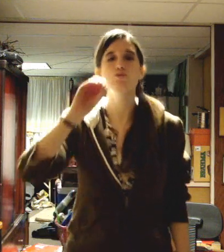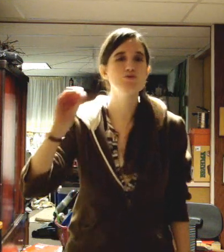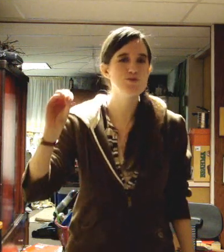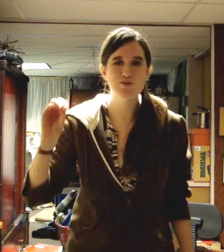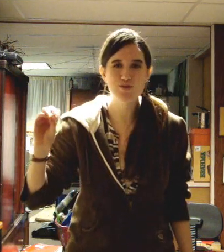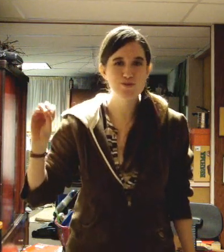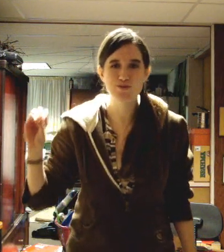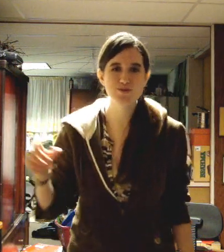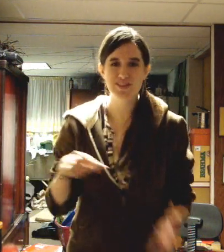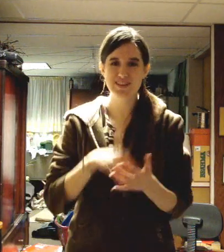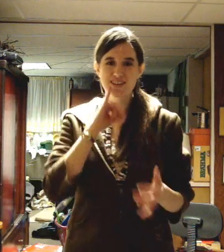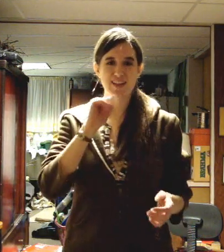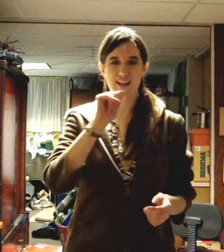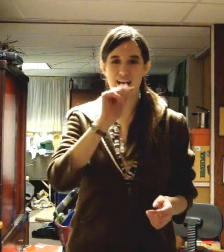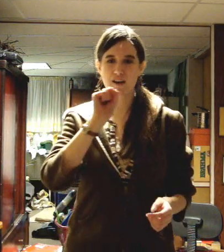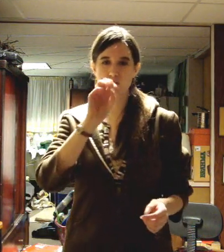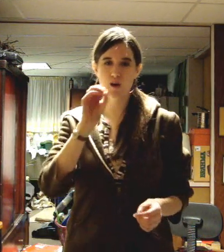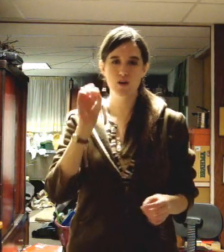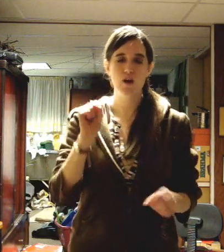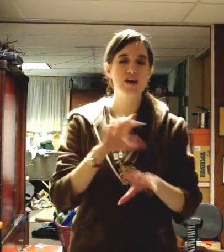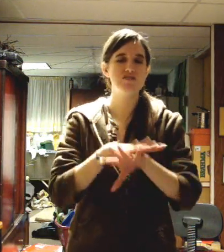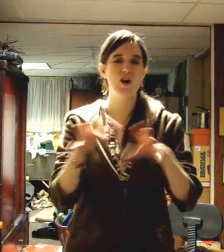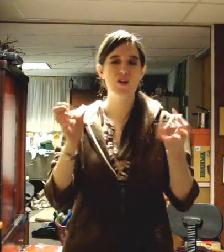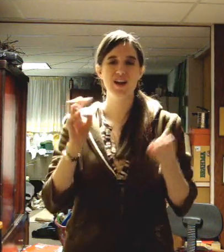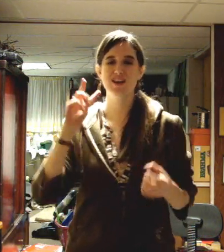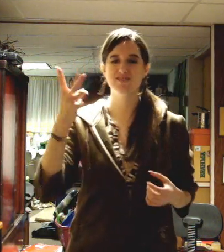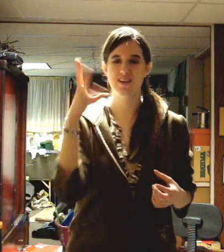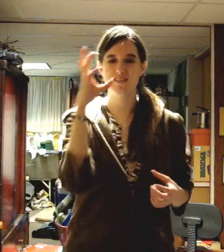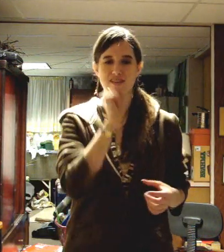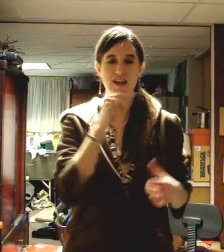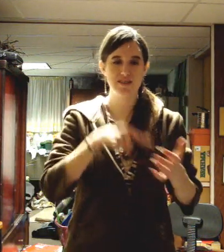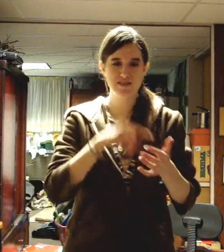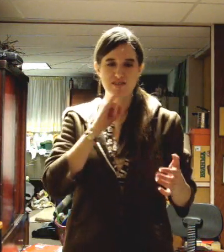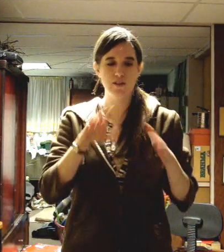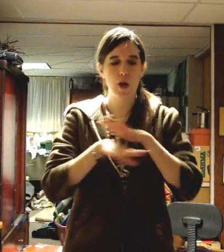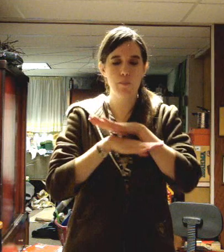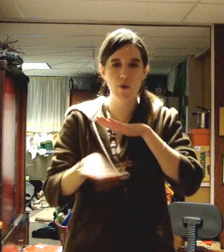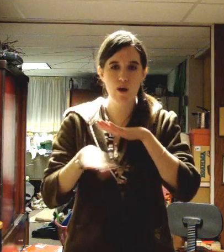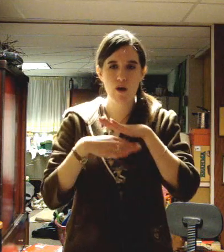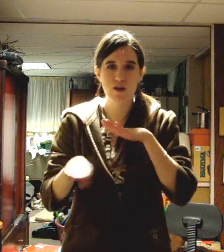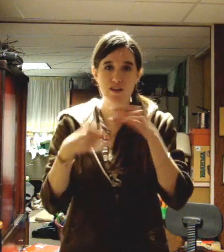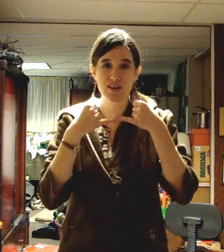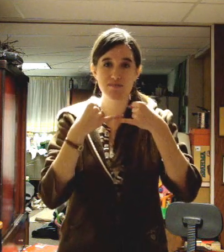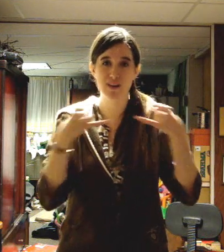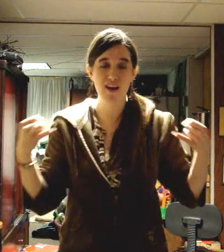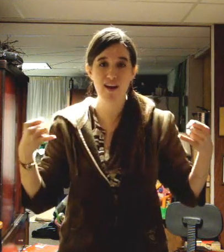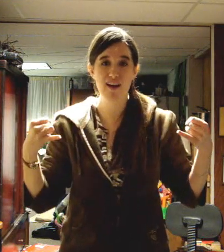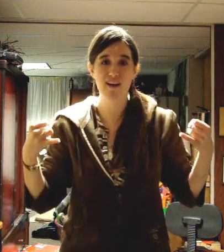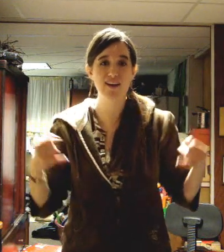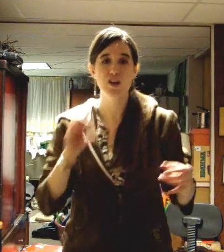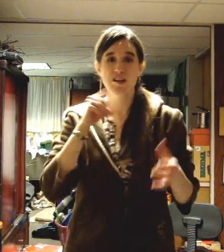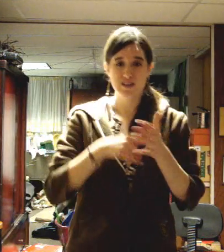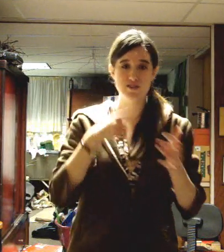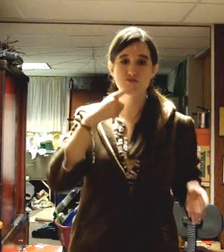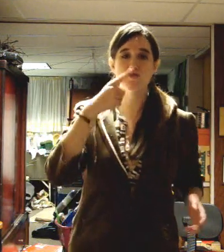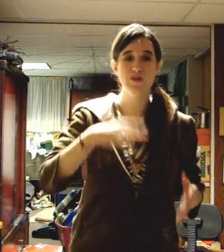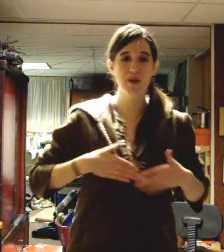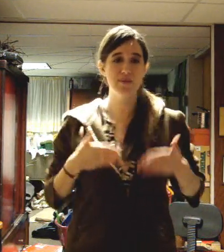This isn't so much fun much I'm second guess This is the part of the line It's true I